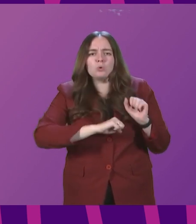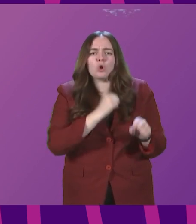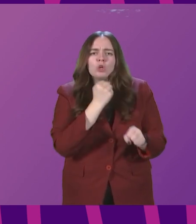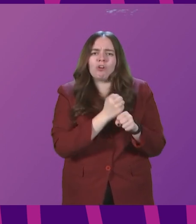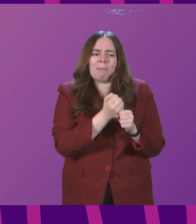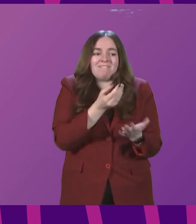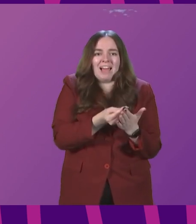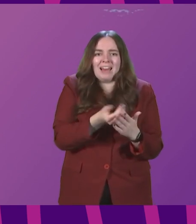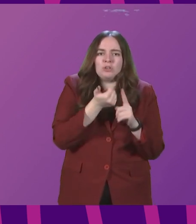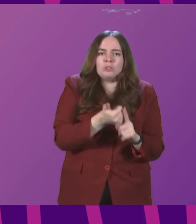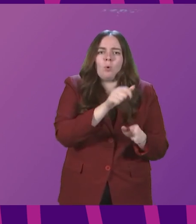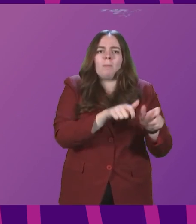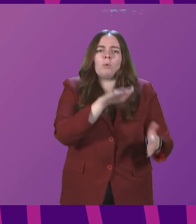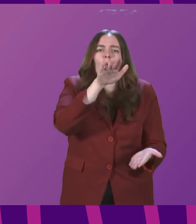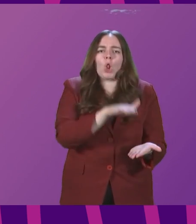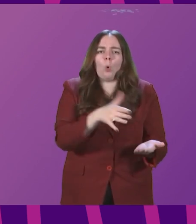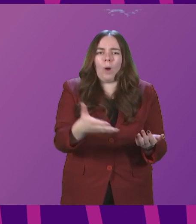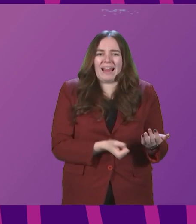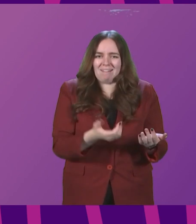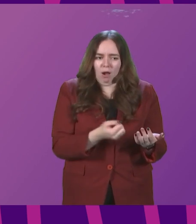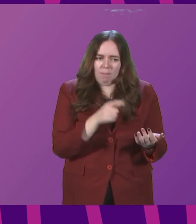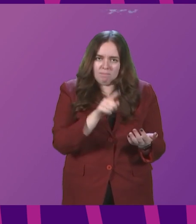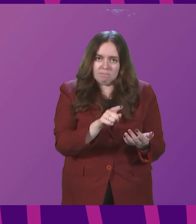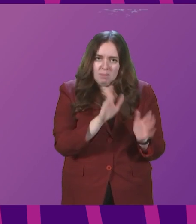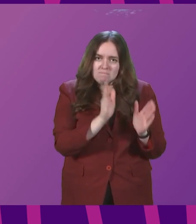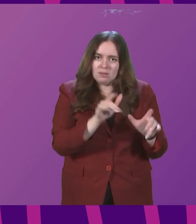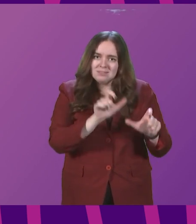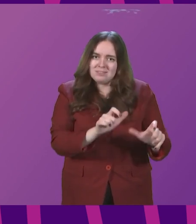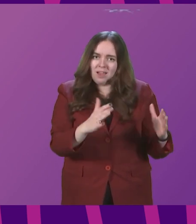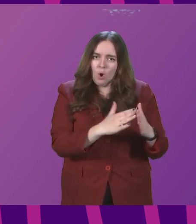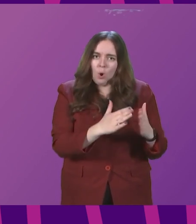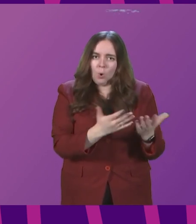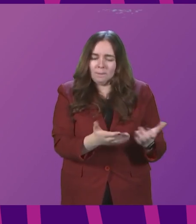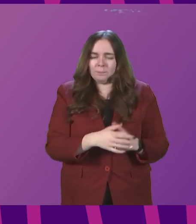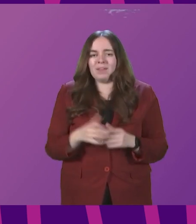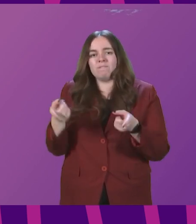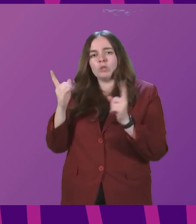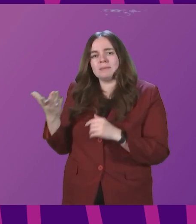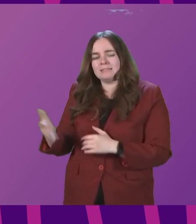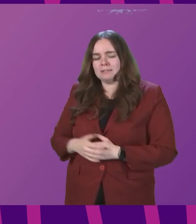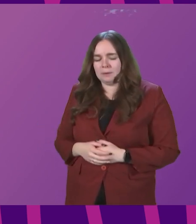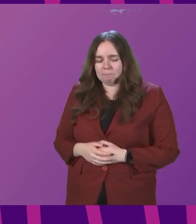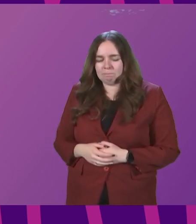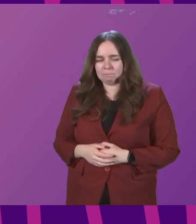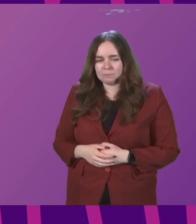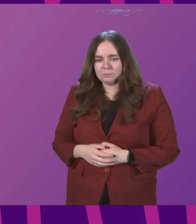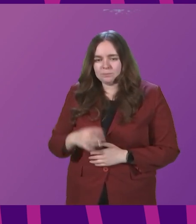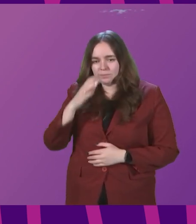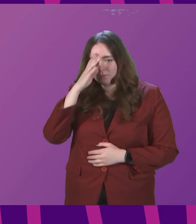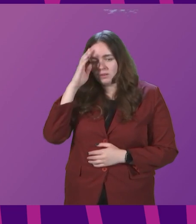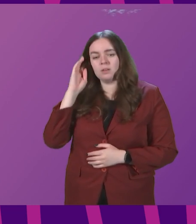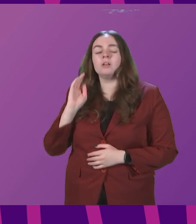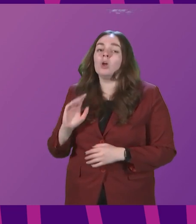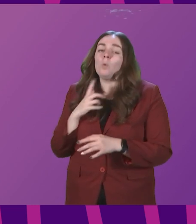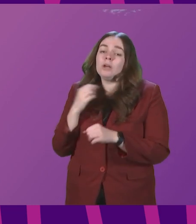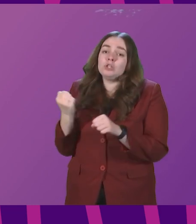supporting people on low incomes who are required to self-isolate? The First Minister. What we are doing as much as